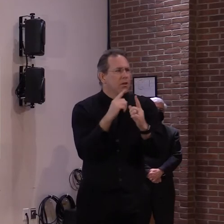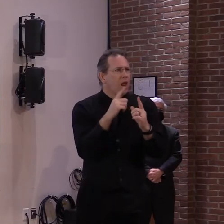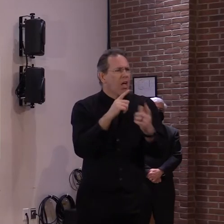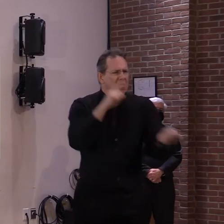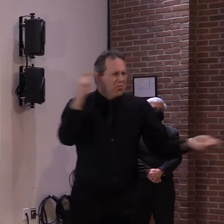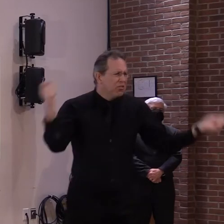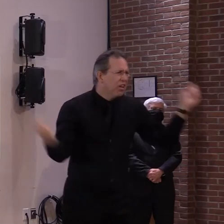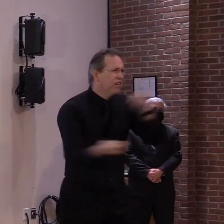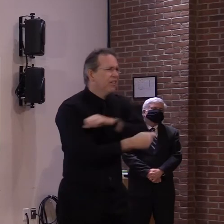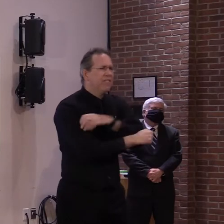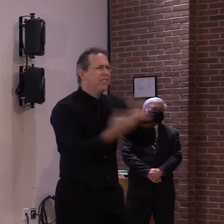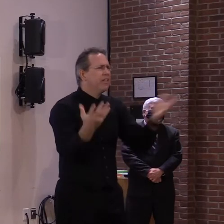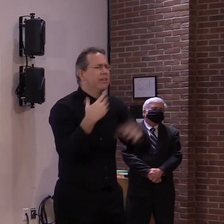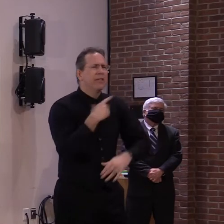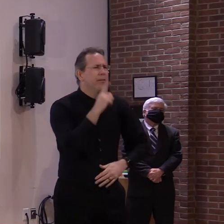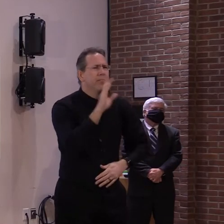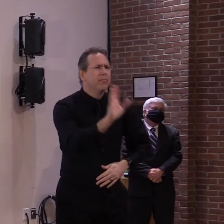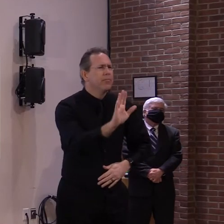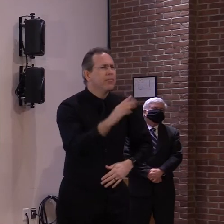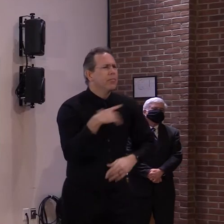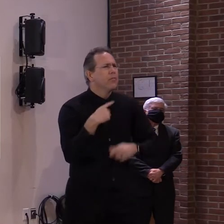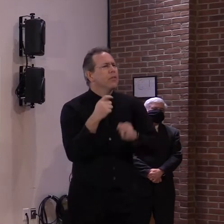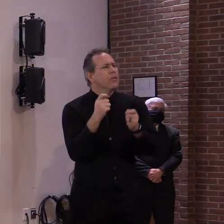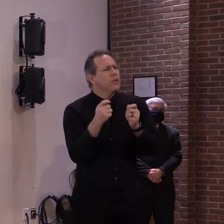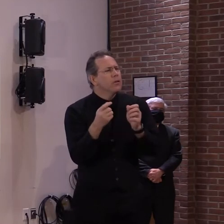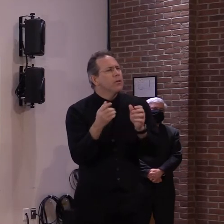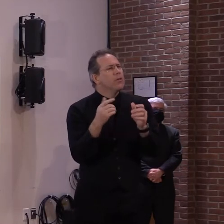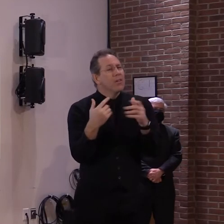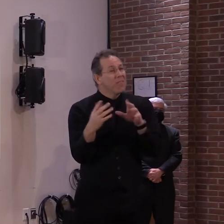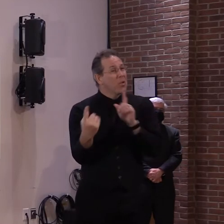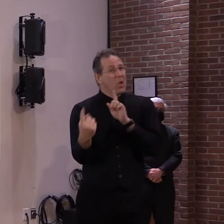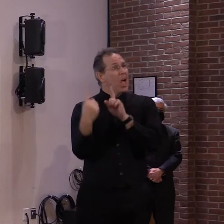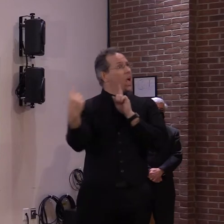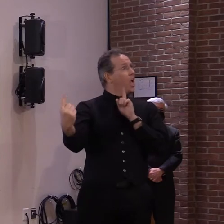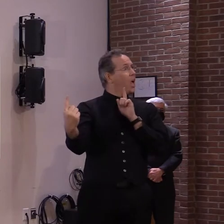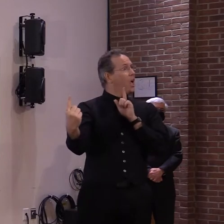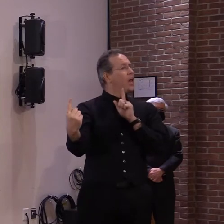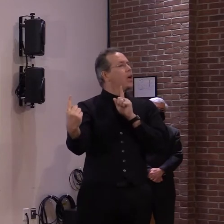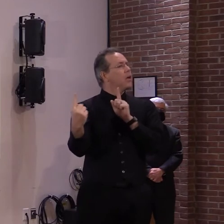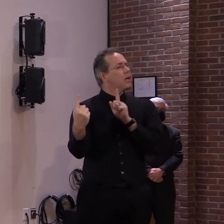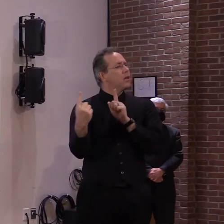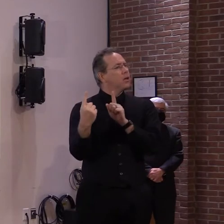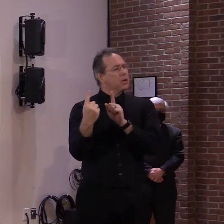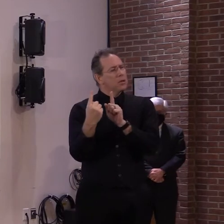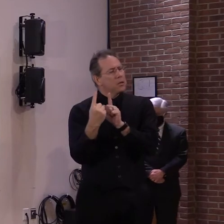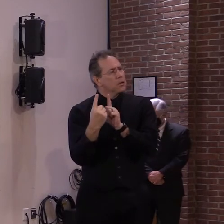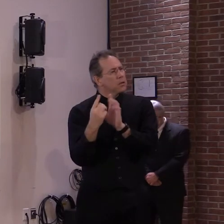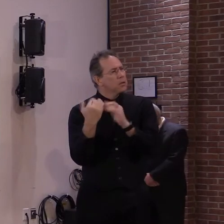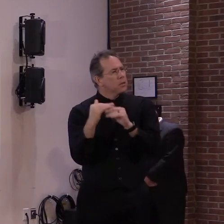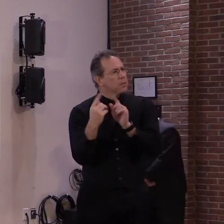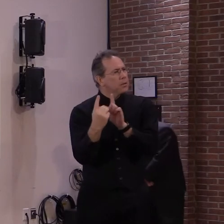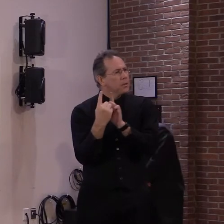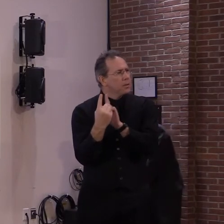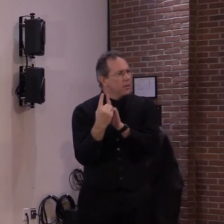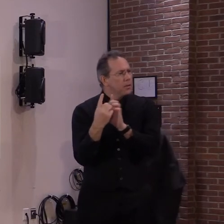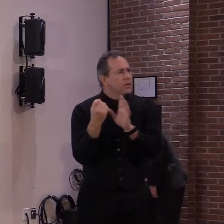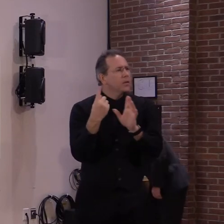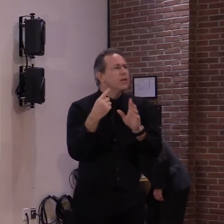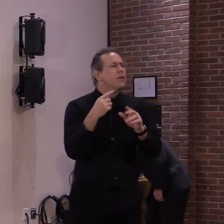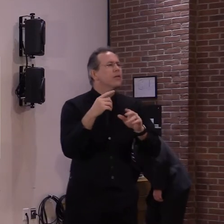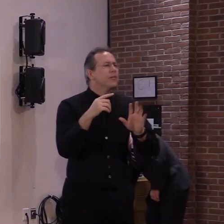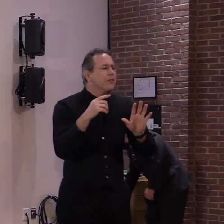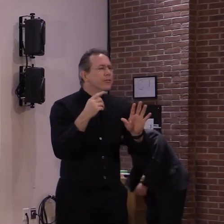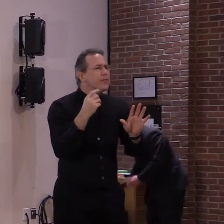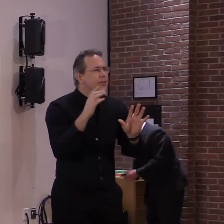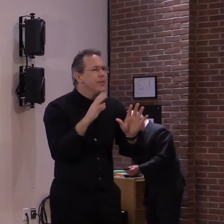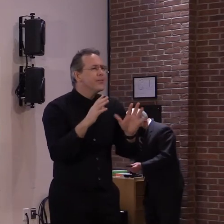students have been thus far. And it's certainly a place to see how things go for several weeks before we